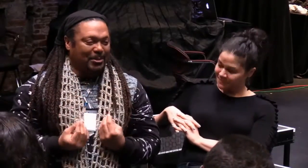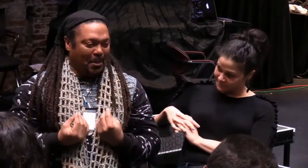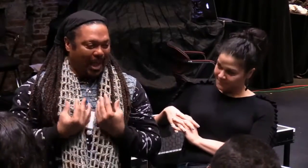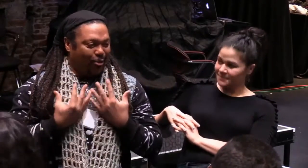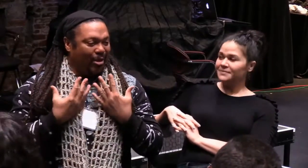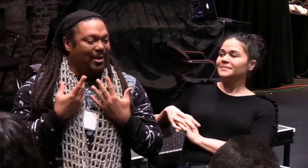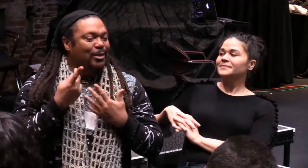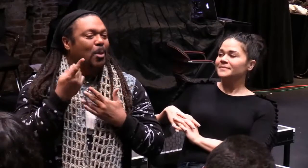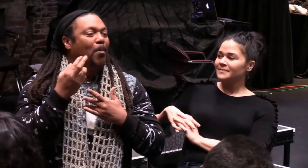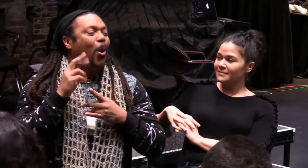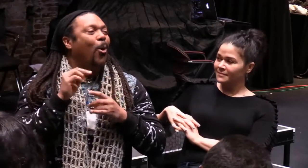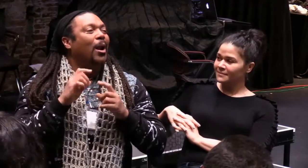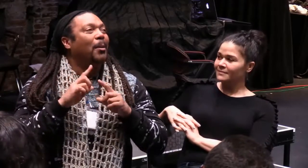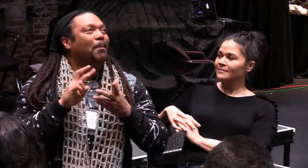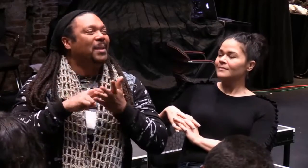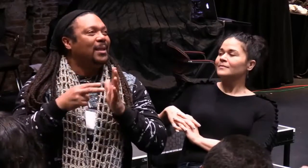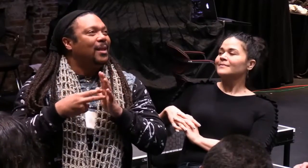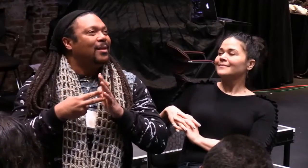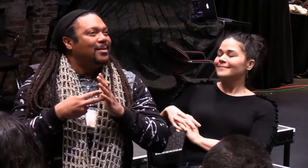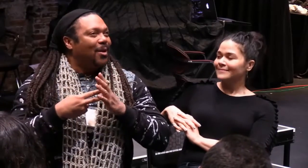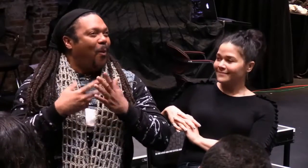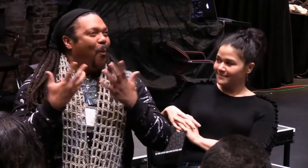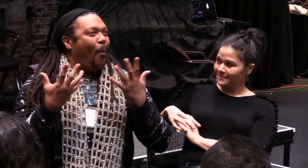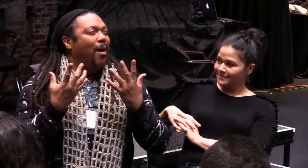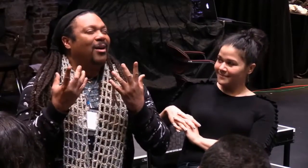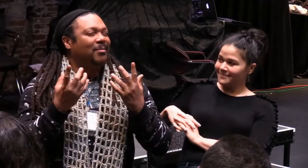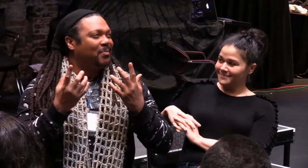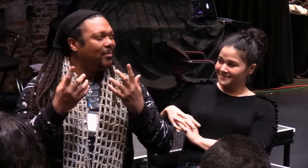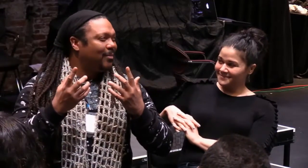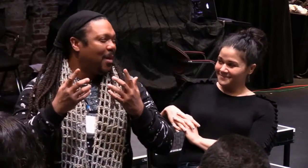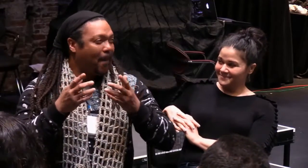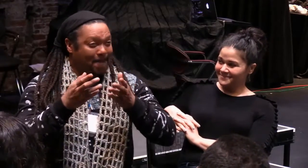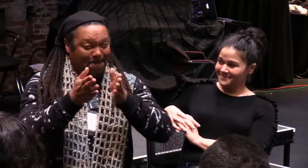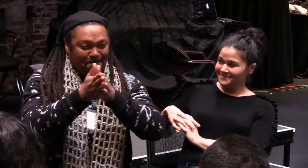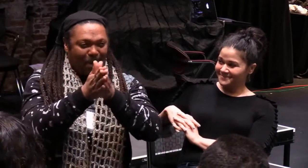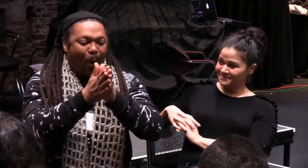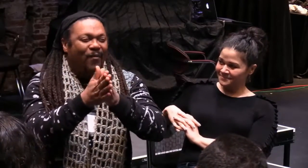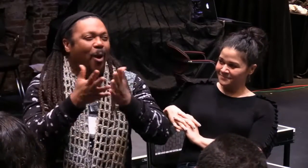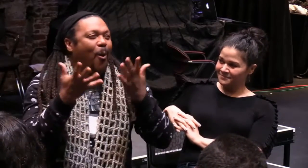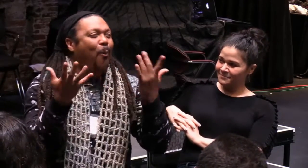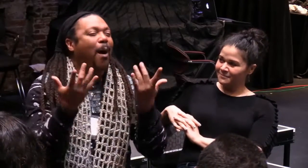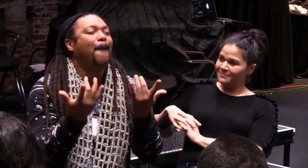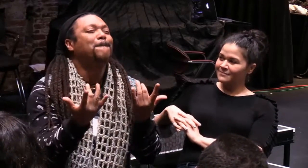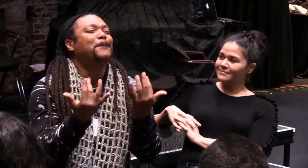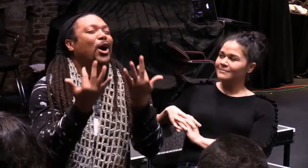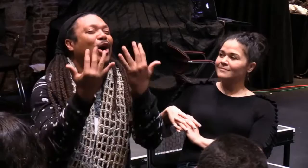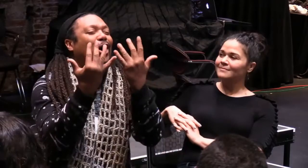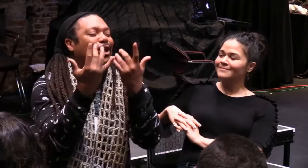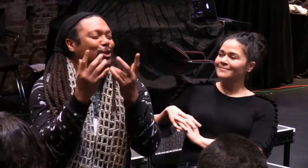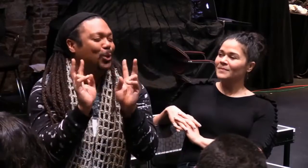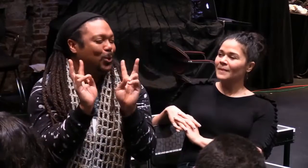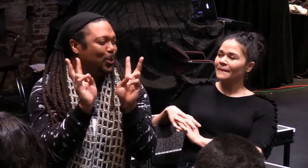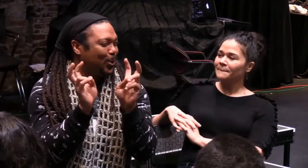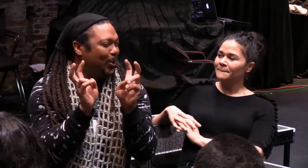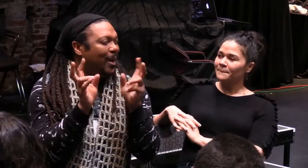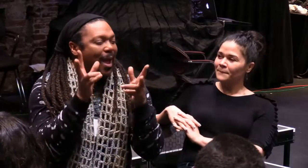inspiration porn in the theater. And what that means, it's a